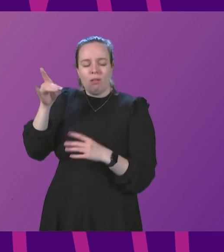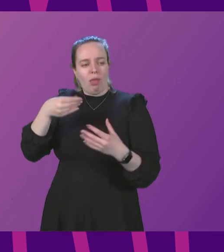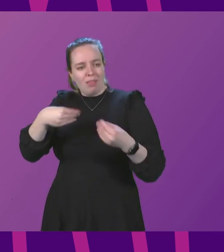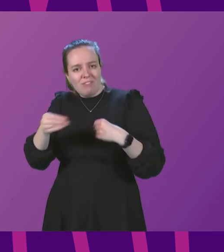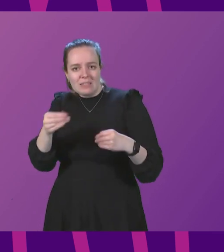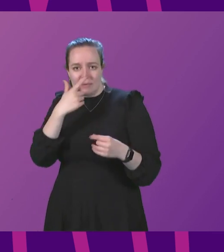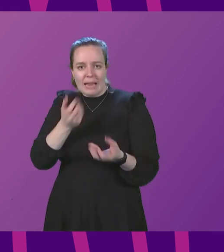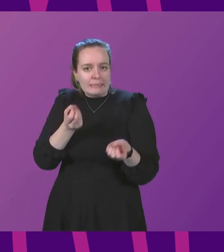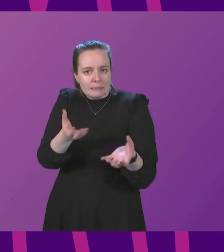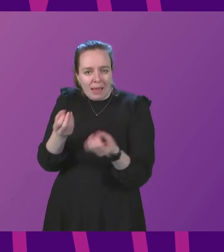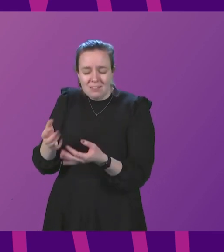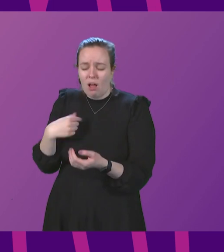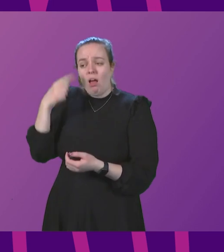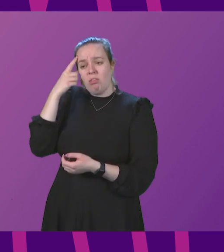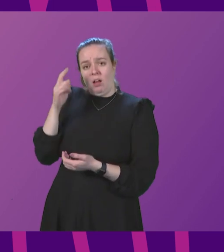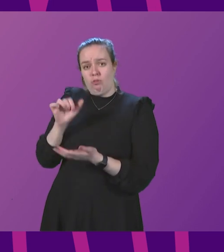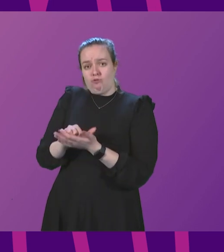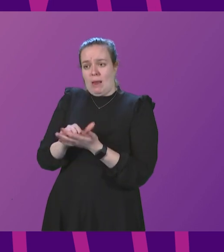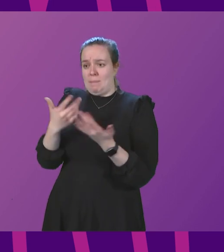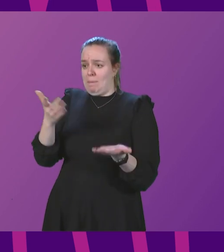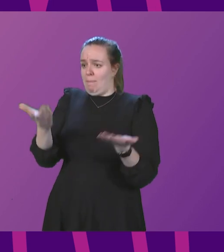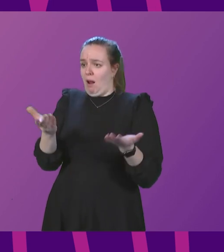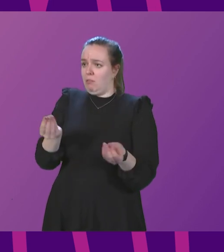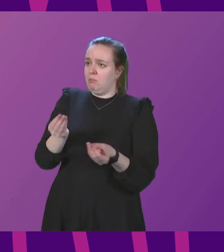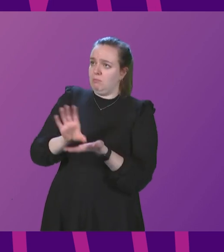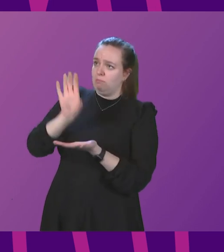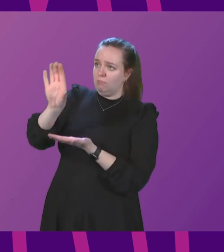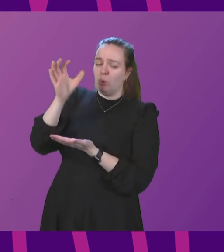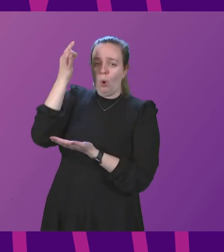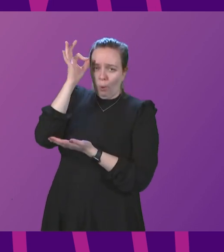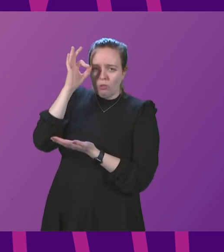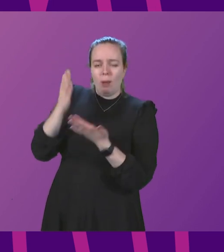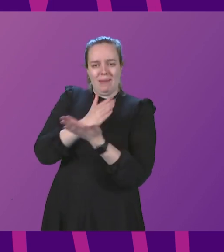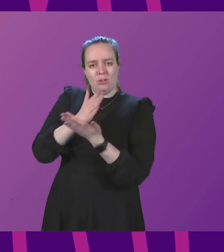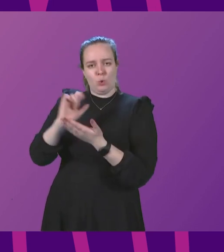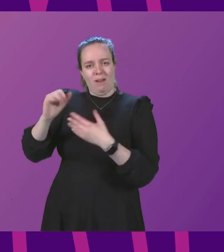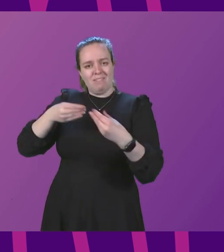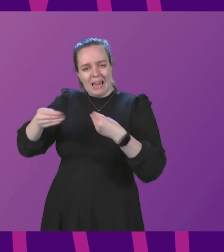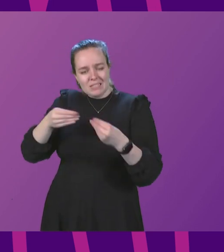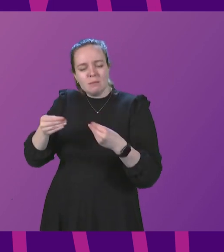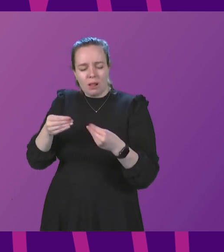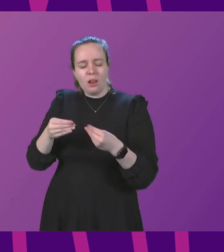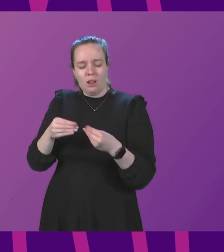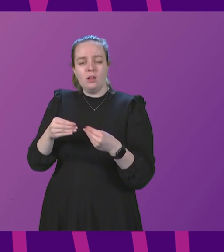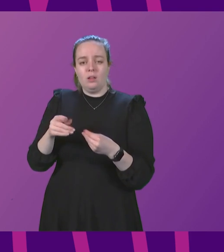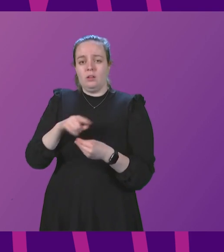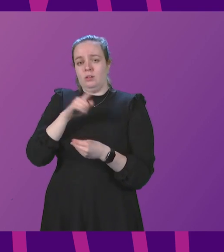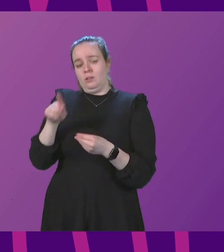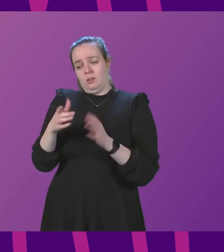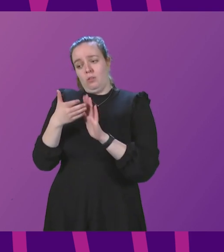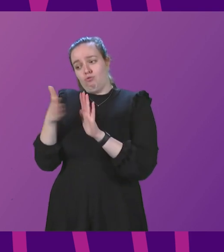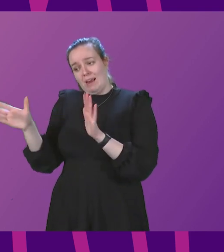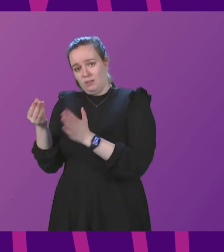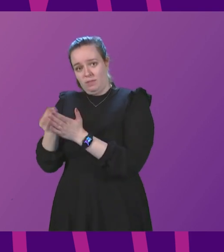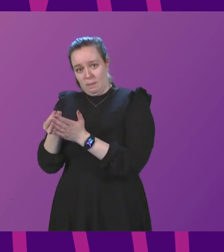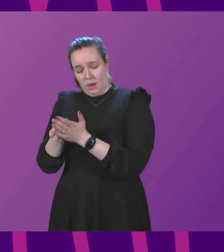rightly given the balance of funding to local authorities to ensure that flexibility on the rest of the